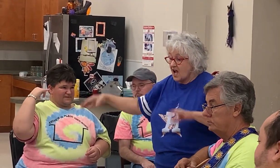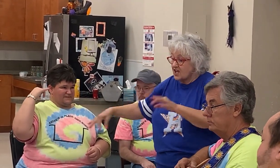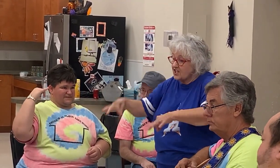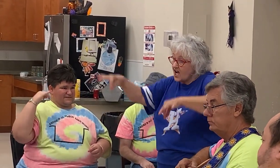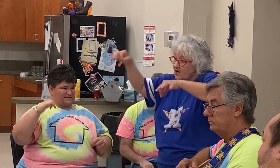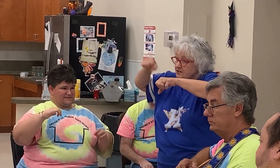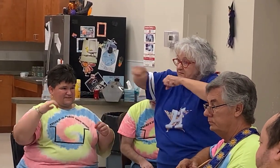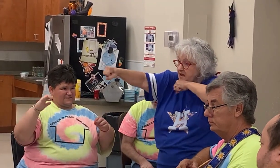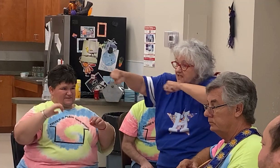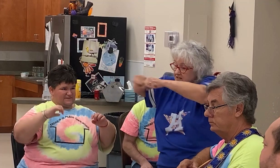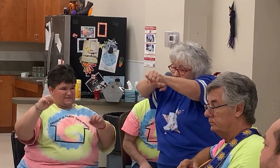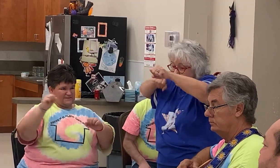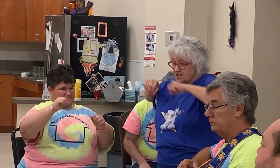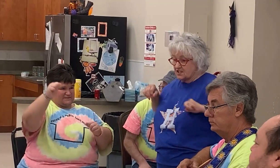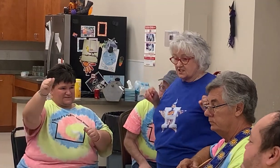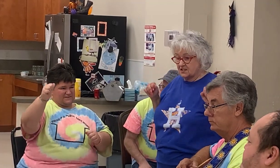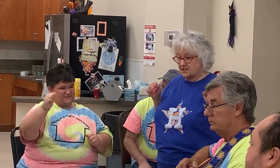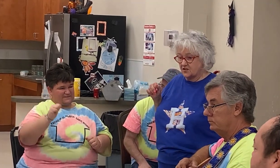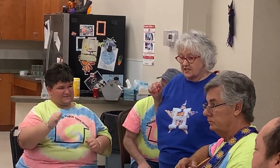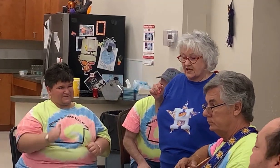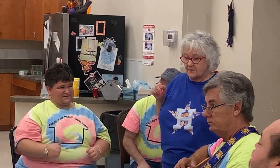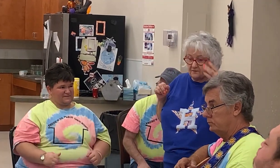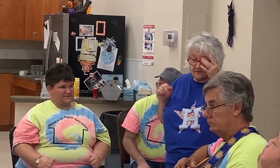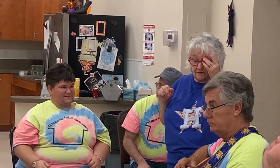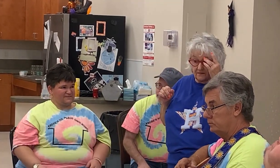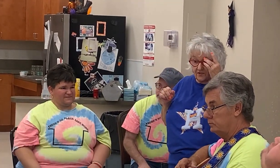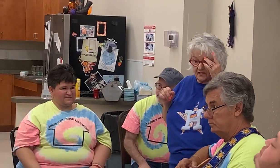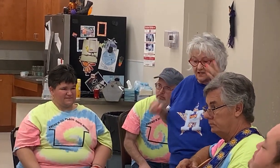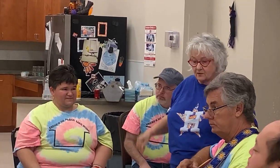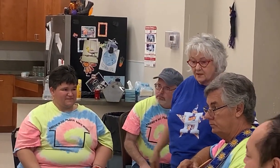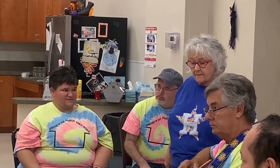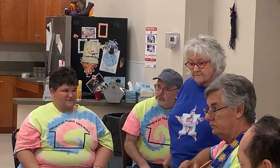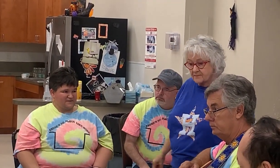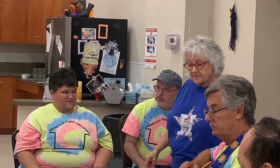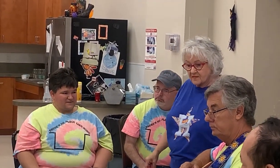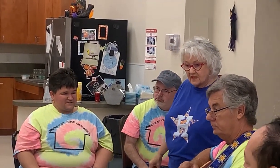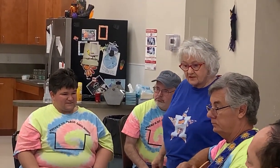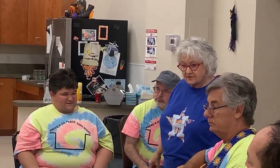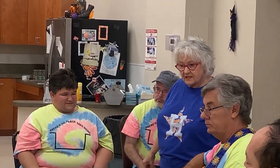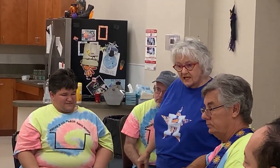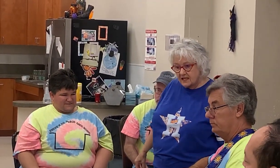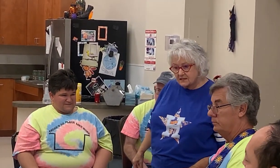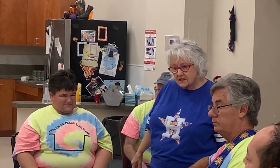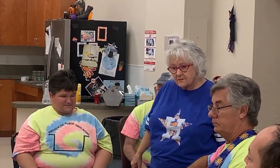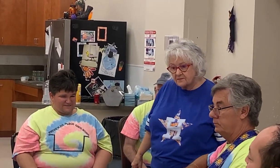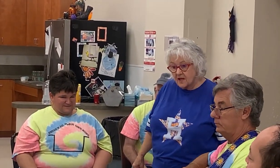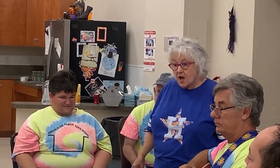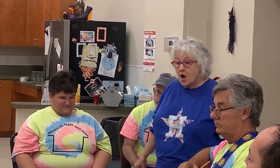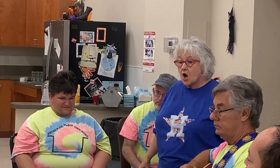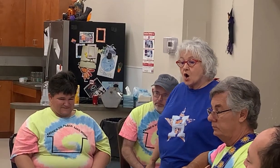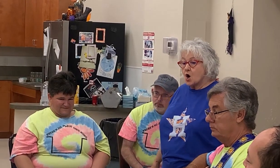You got it. It's baby. Yeah. There you another one. You have a bat. It's baby. about Rachel?